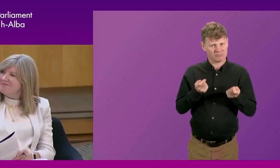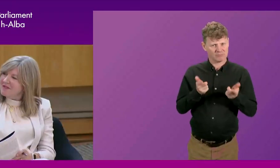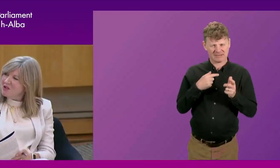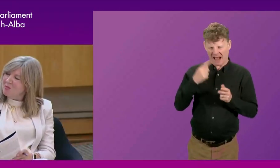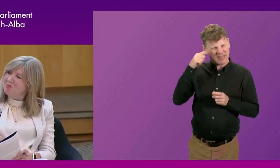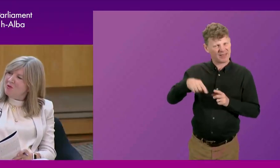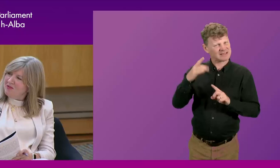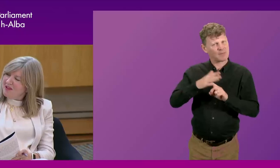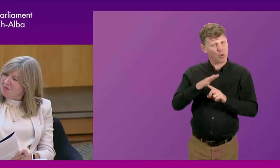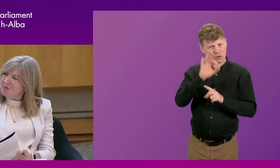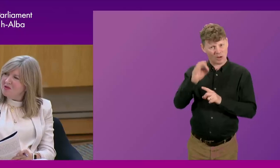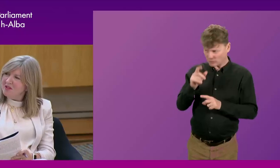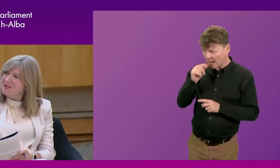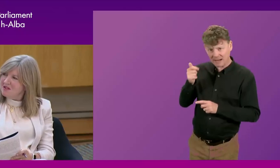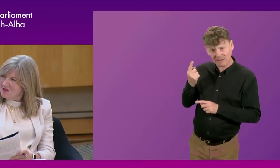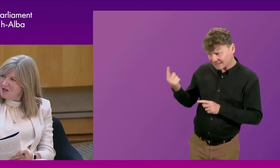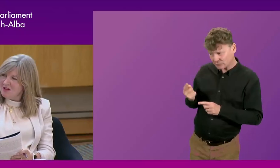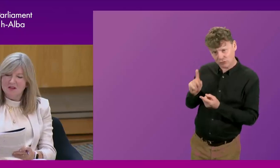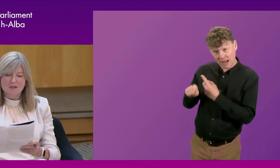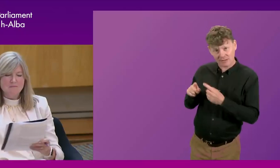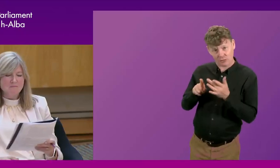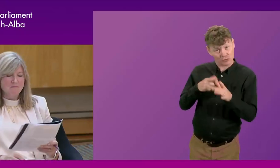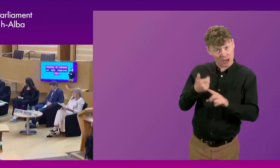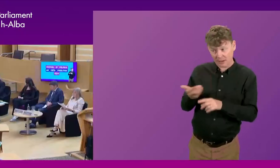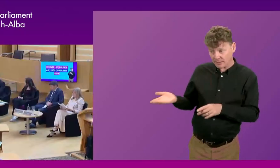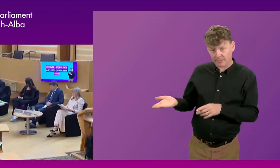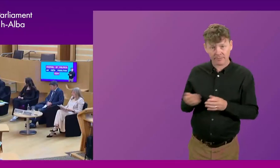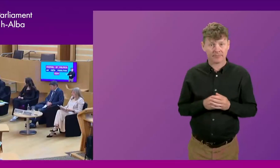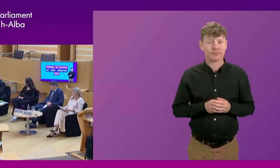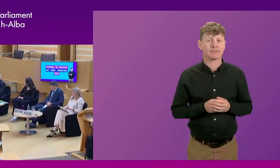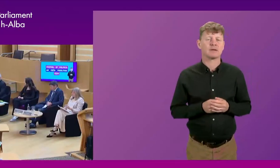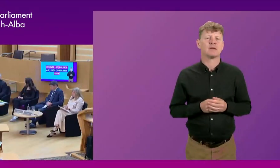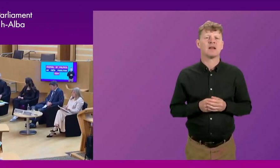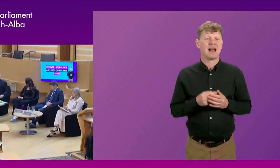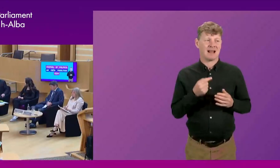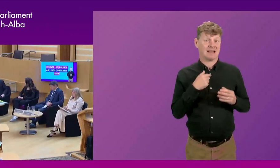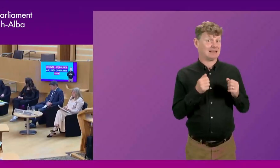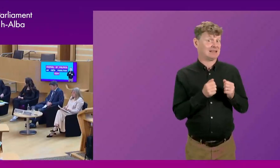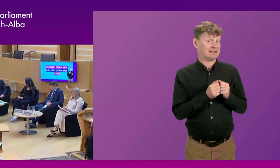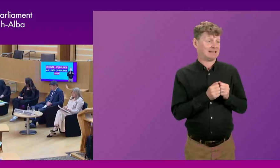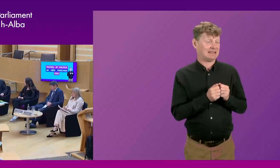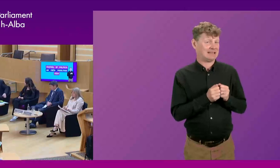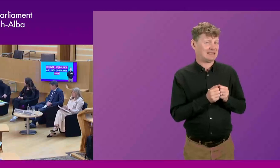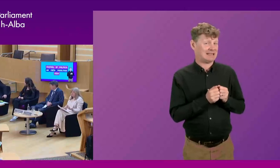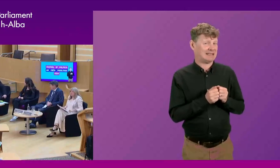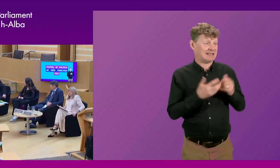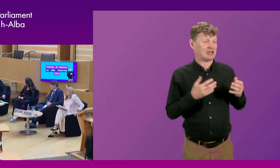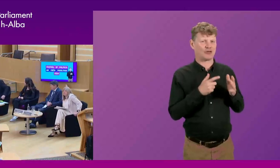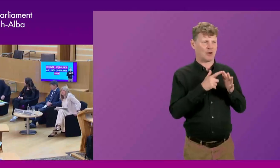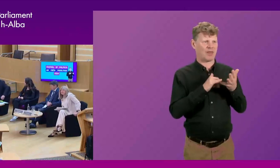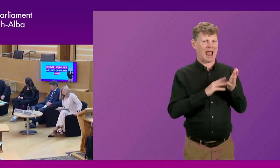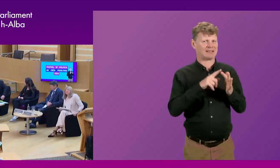just chip in briefly, that would be appreciated. Jack? Yeah, I'm going to disagree with Esther. So I think that's probably healthy